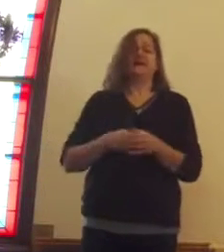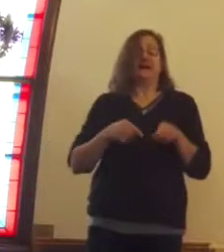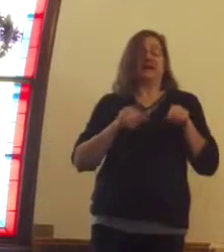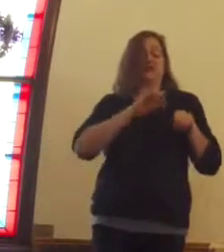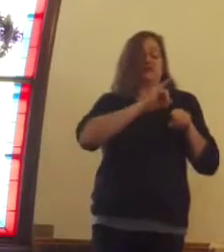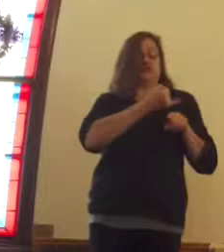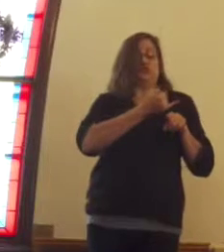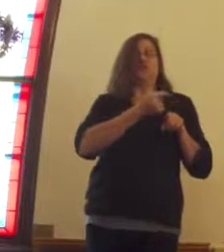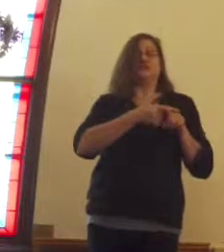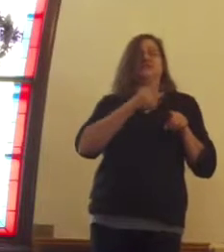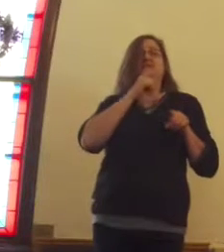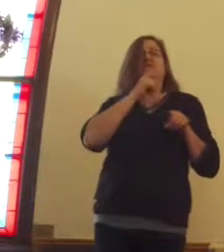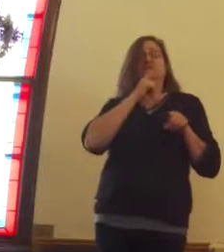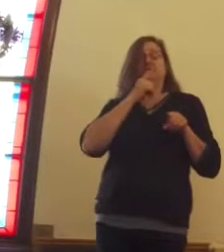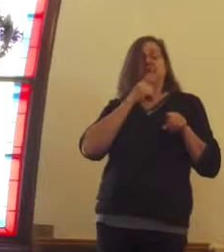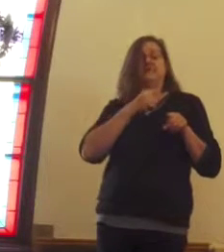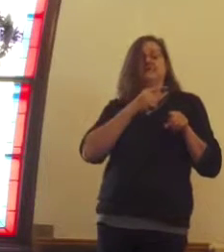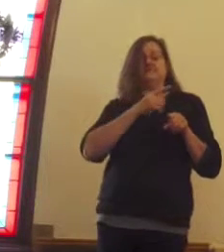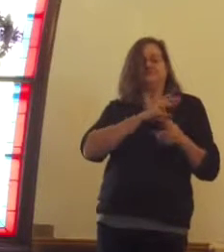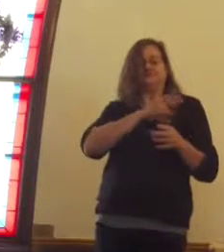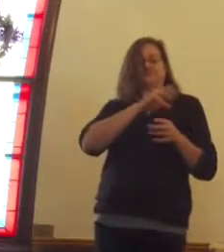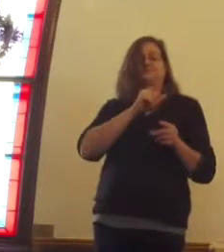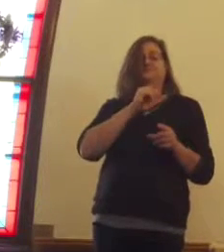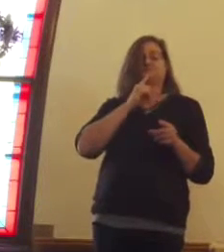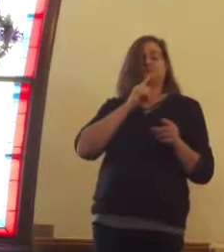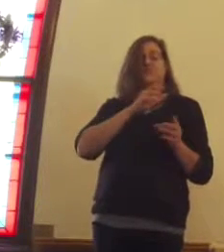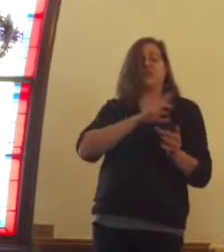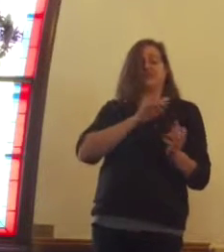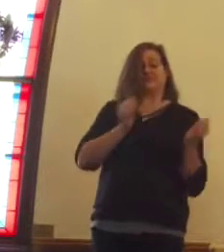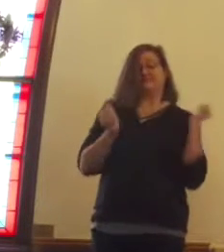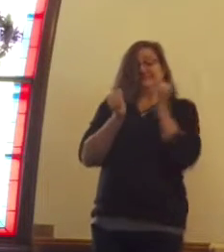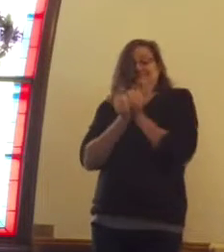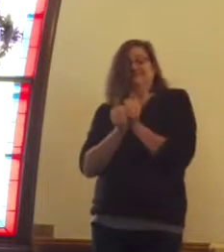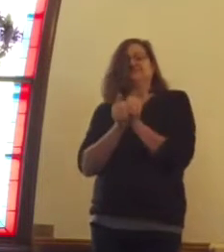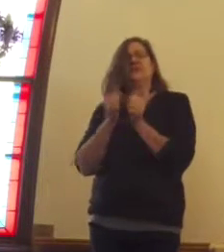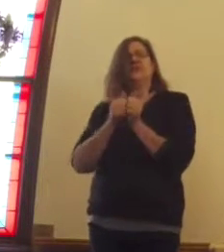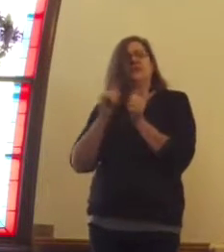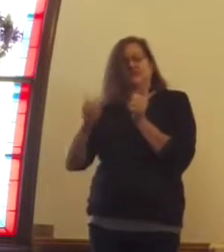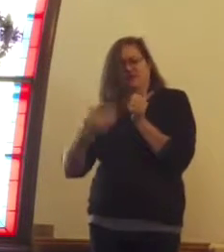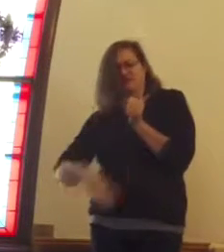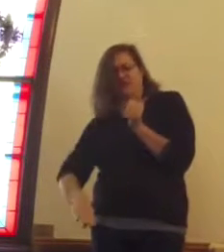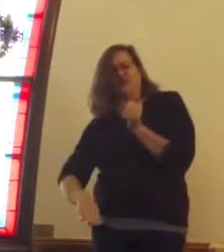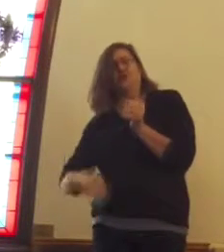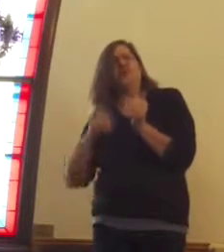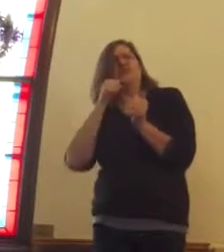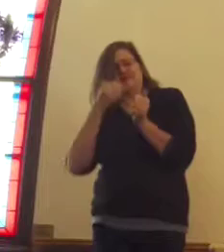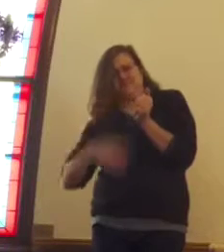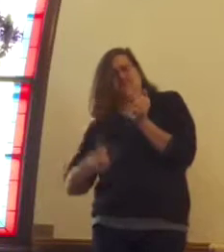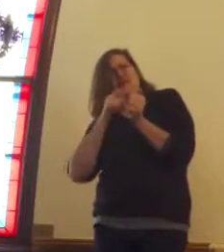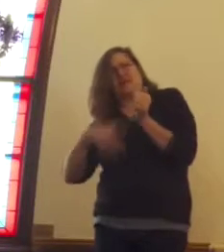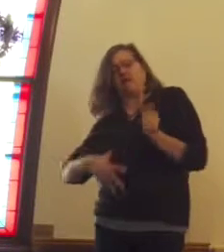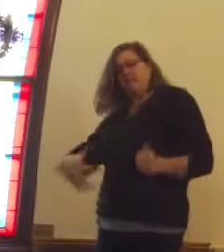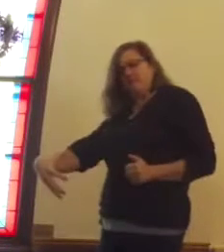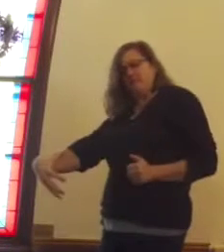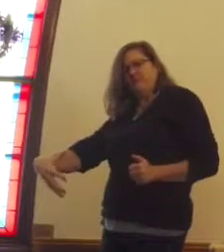Mary, his new wife, but this child who wasn't even born yet.